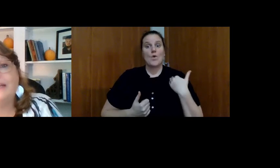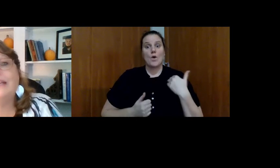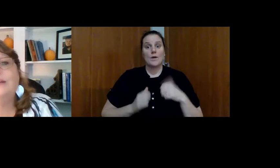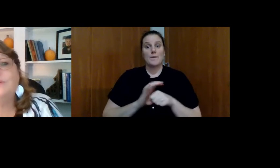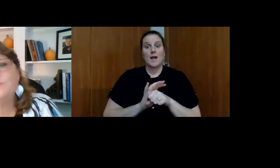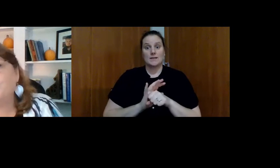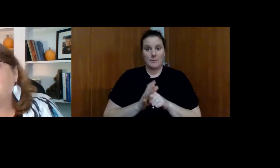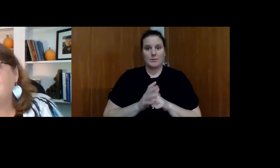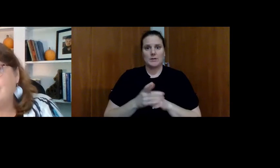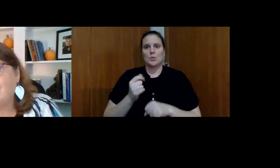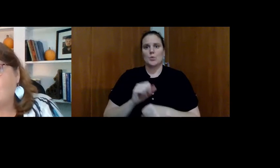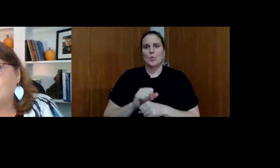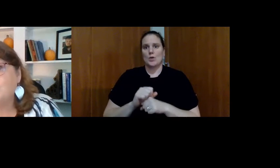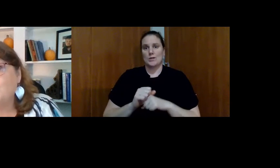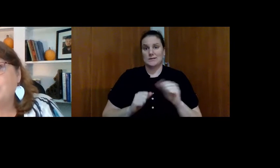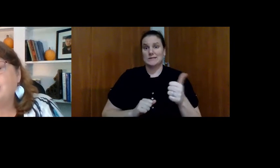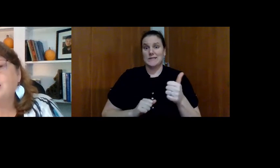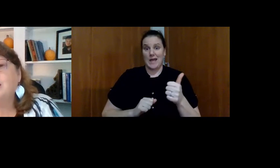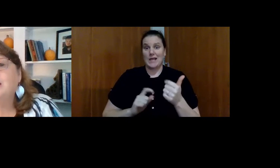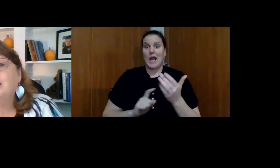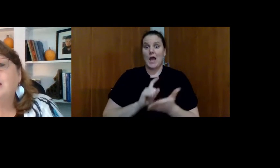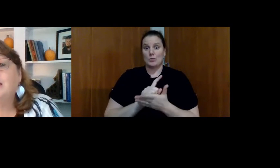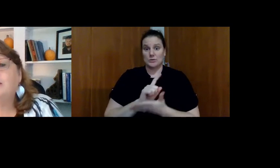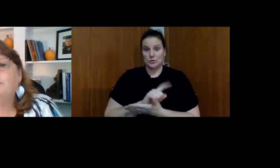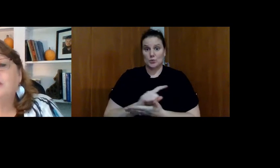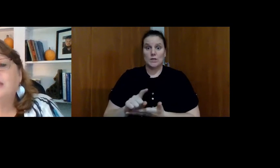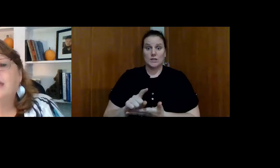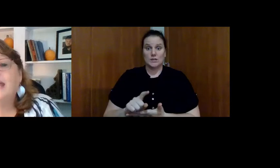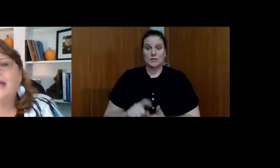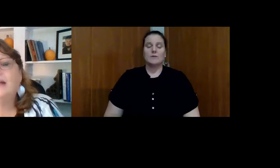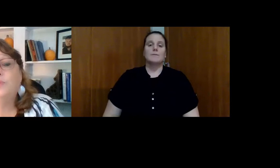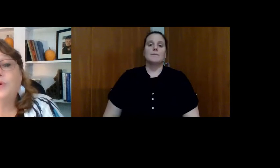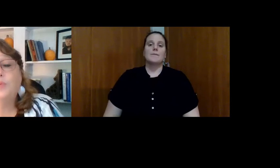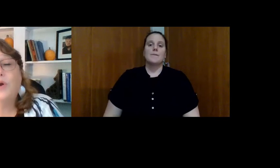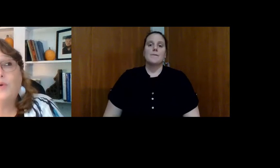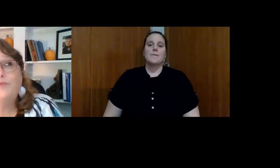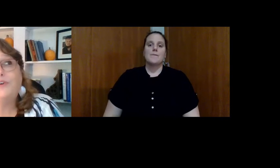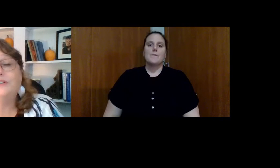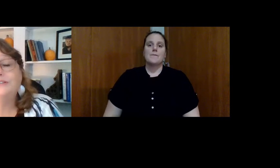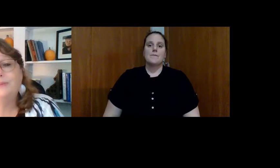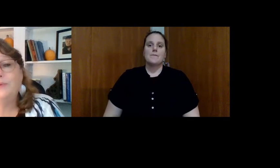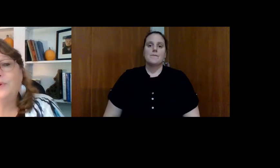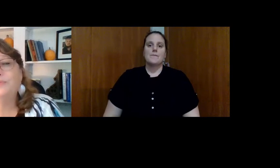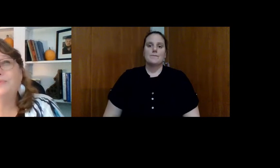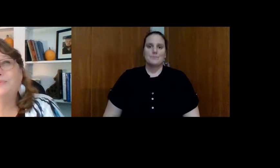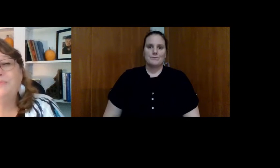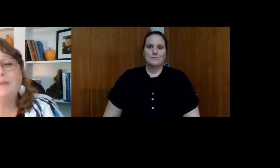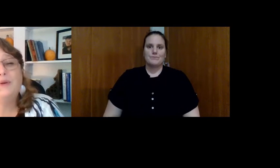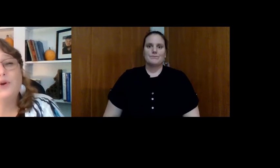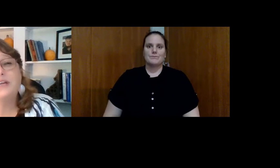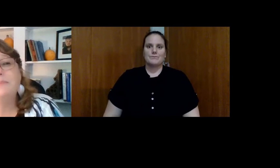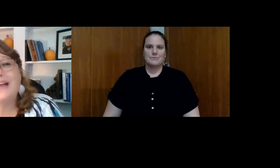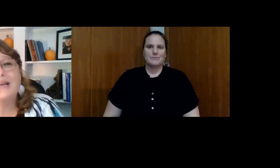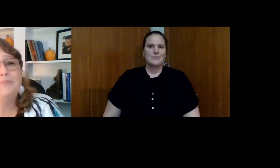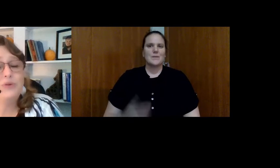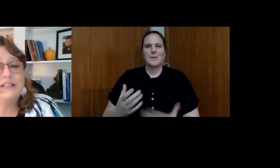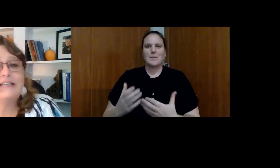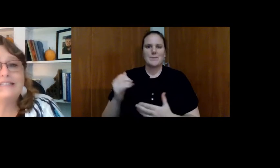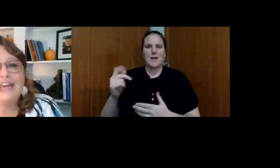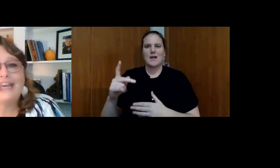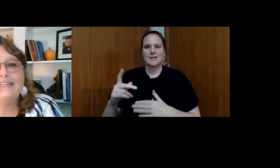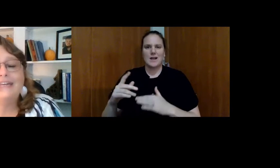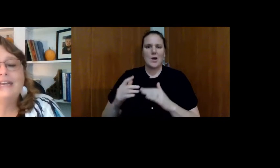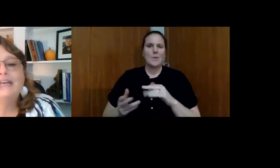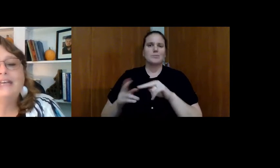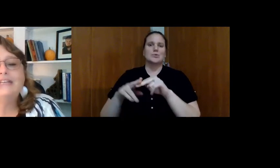pandemic, he was working 10 hours a week. And we're hopeful to be maybe working back up to